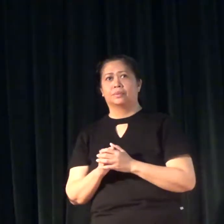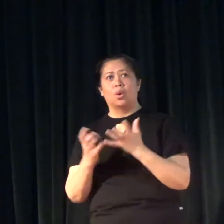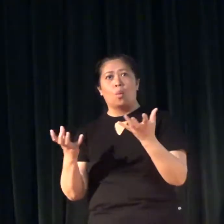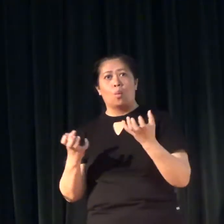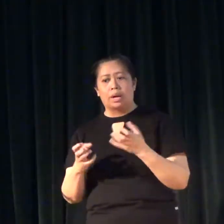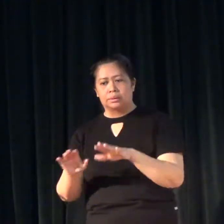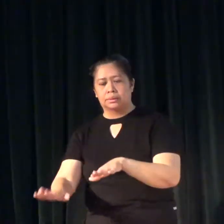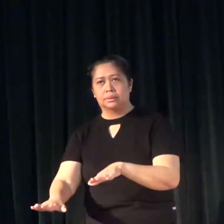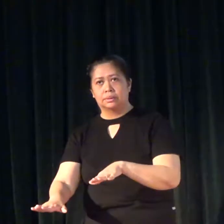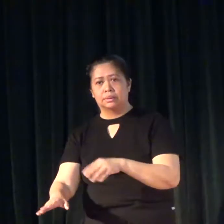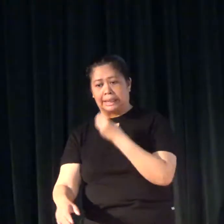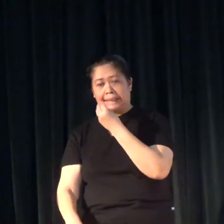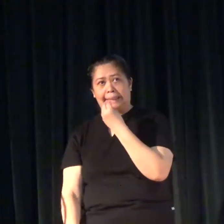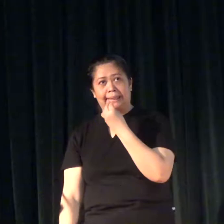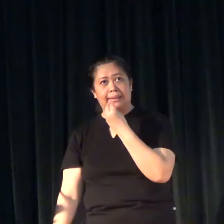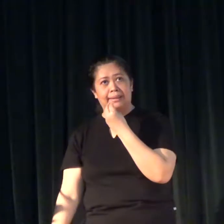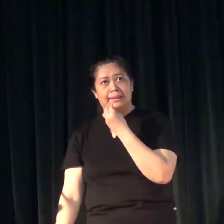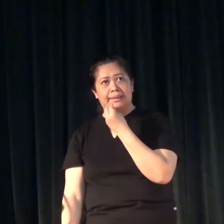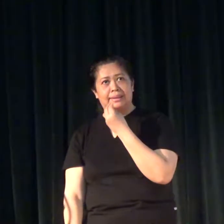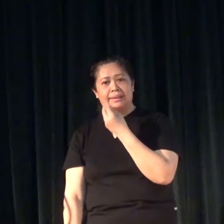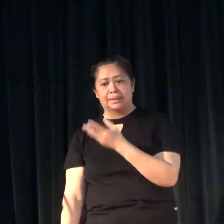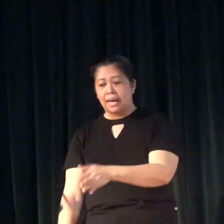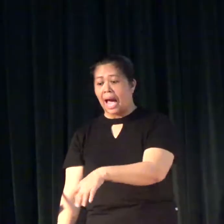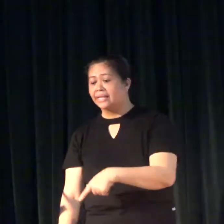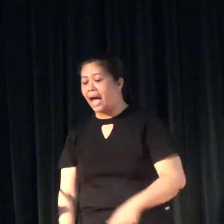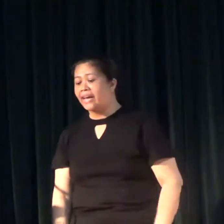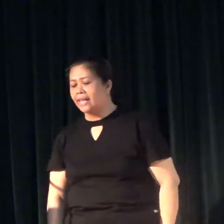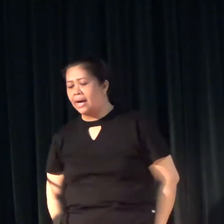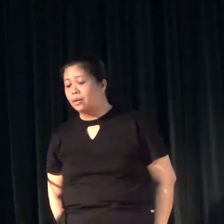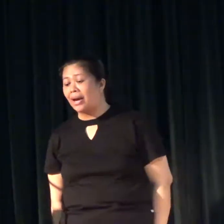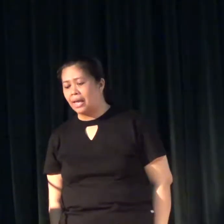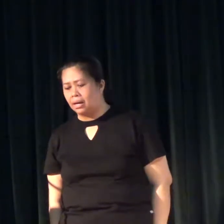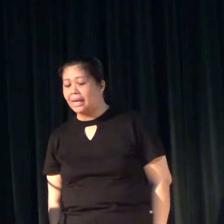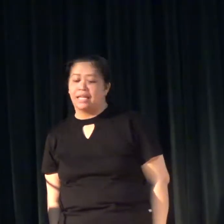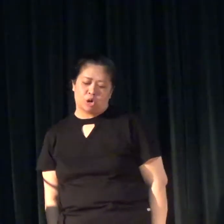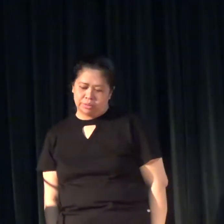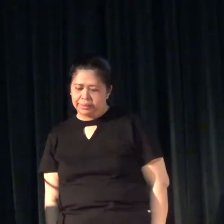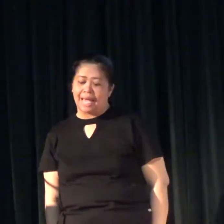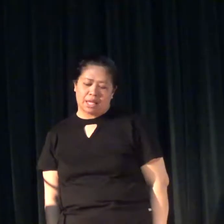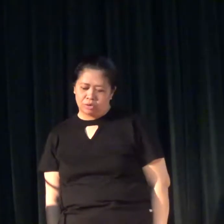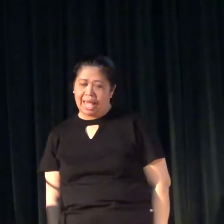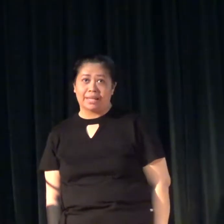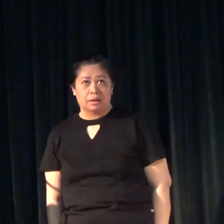you want your child to eat. So kain ka na, kain ka na, kain na tayo.